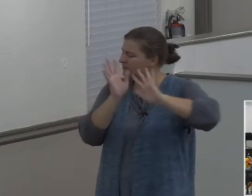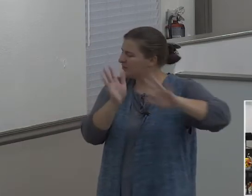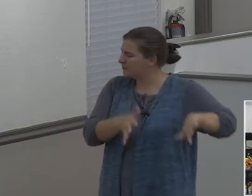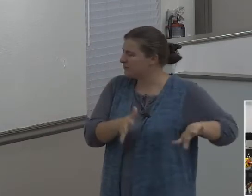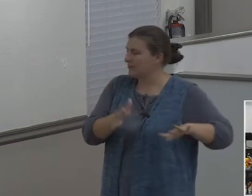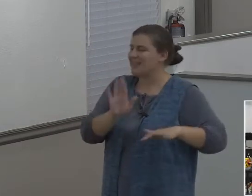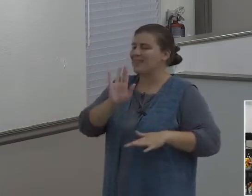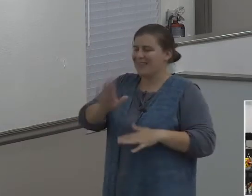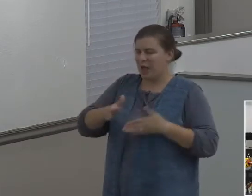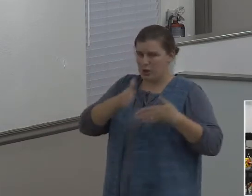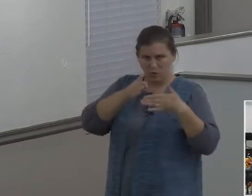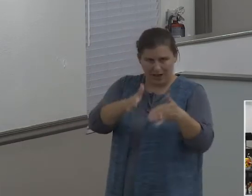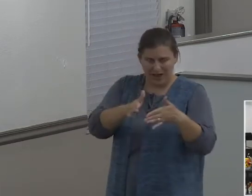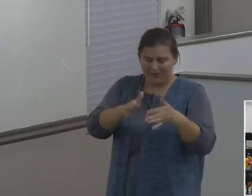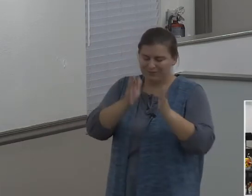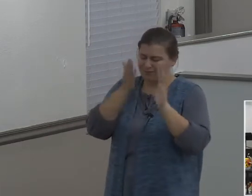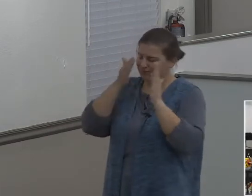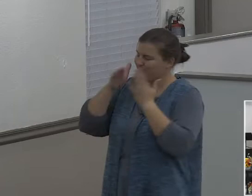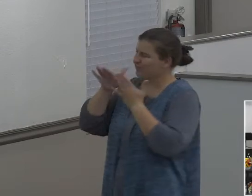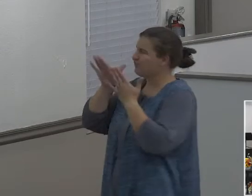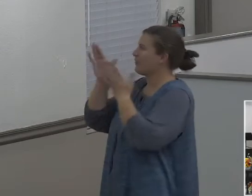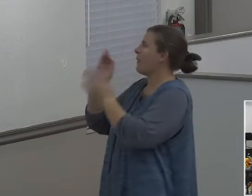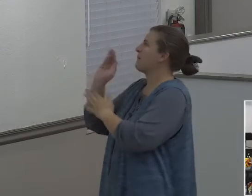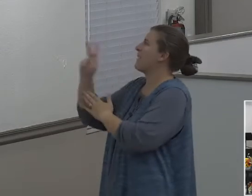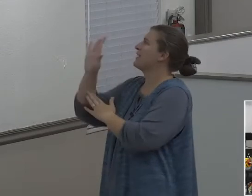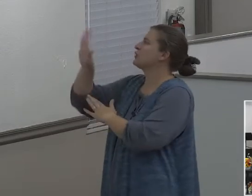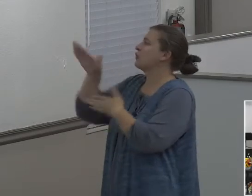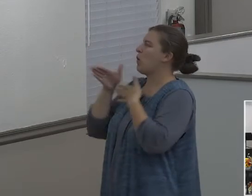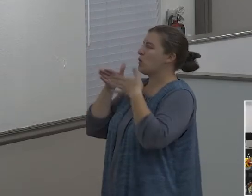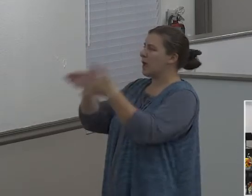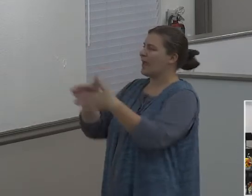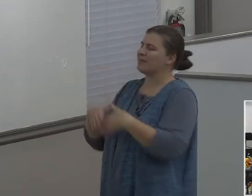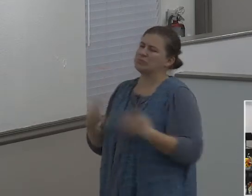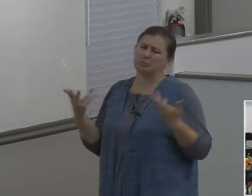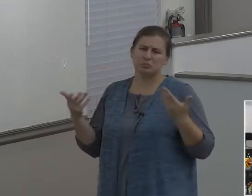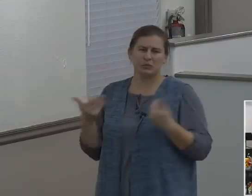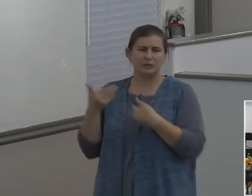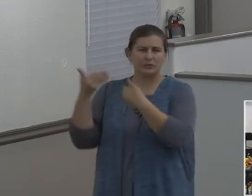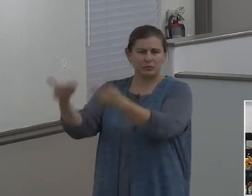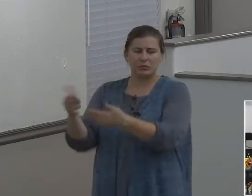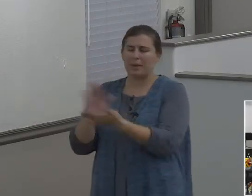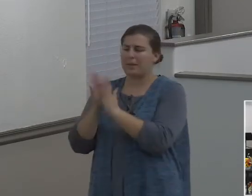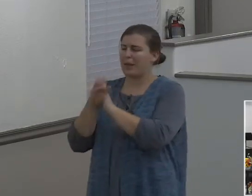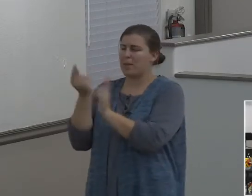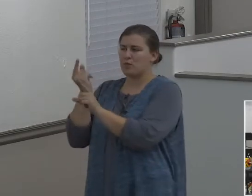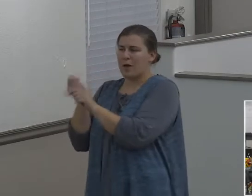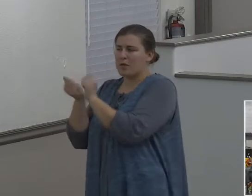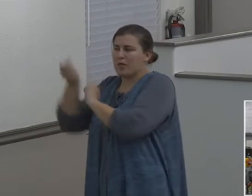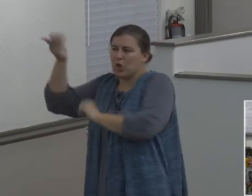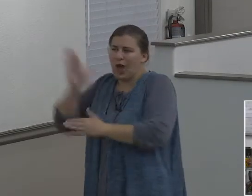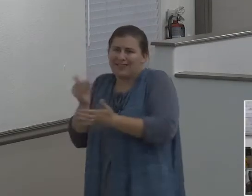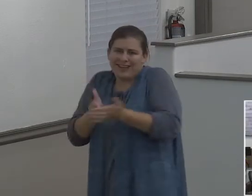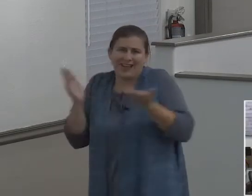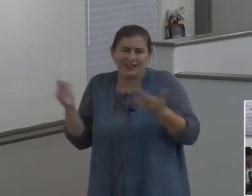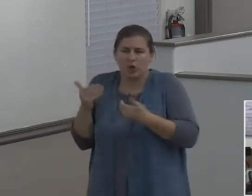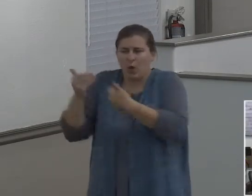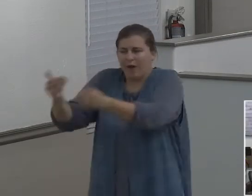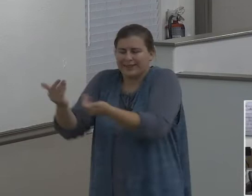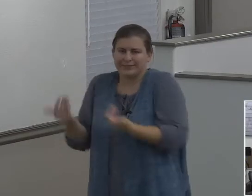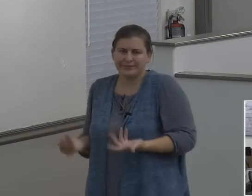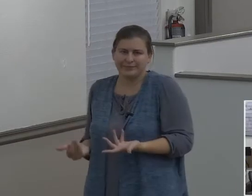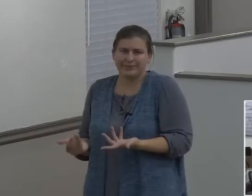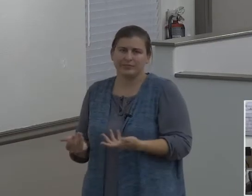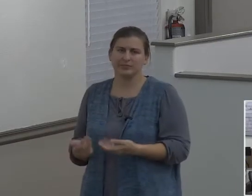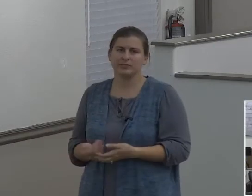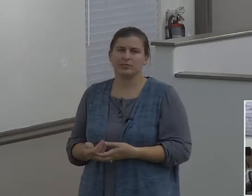to your way. And they'll just get right with God again. You know, and that's what